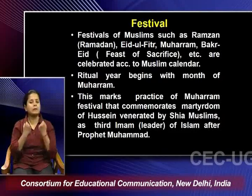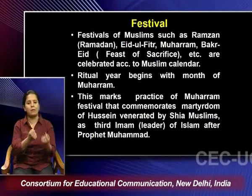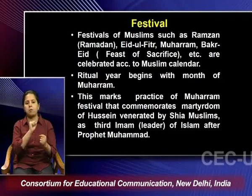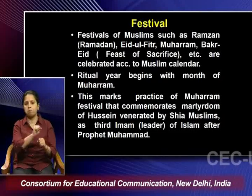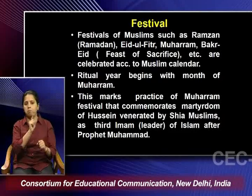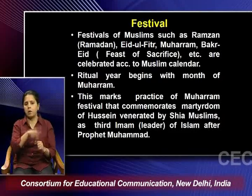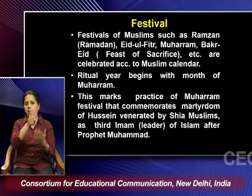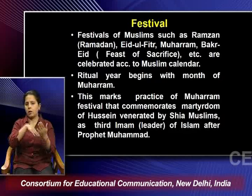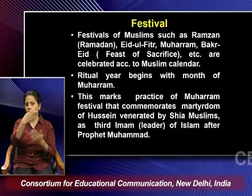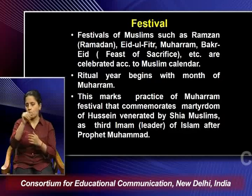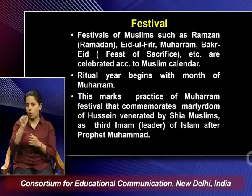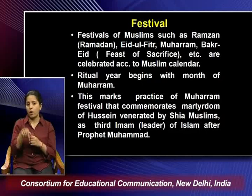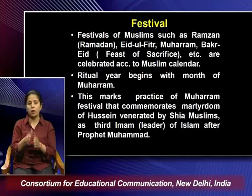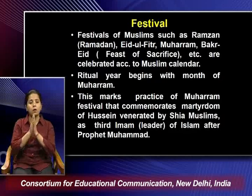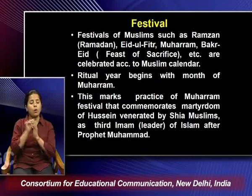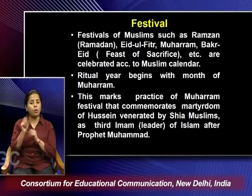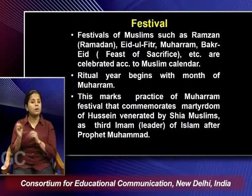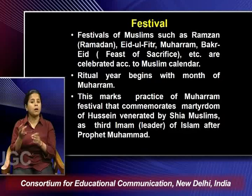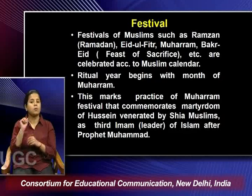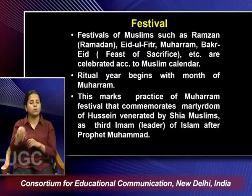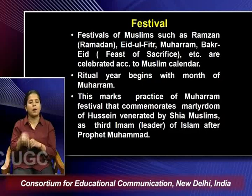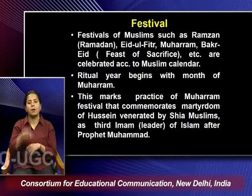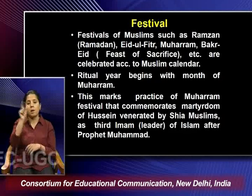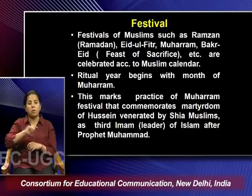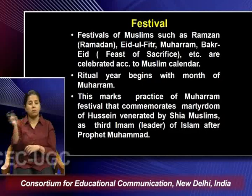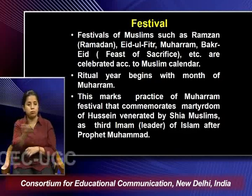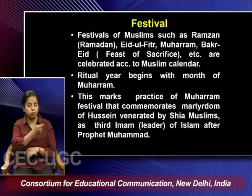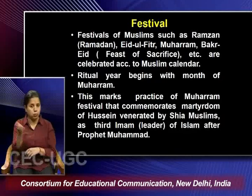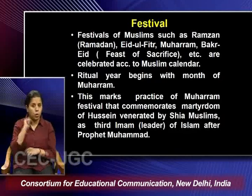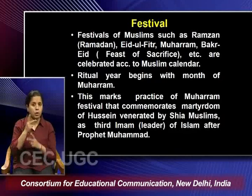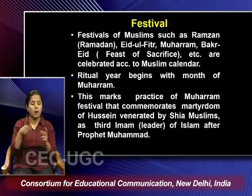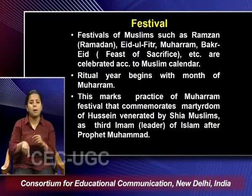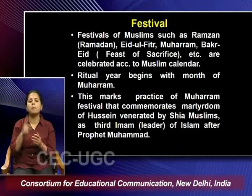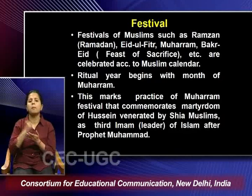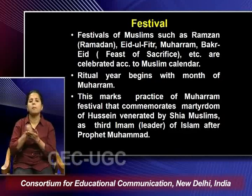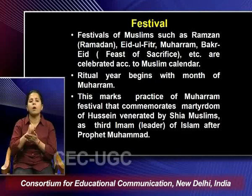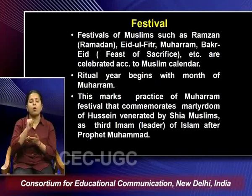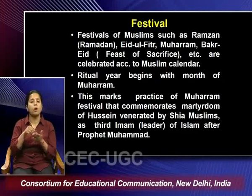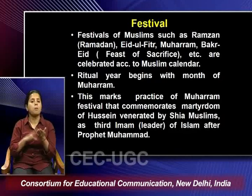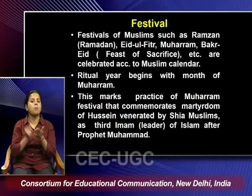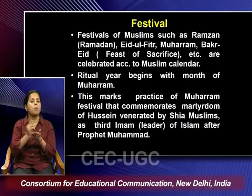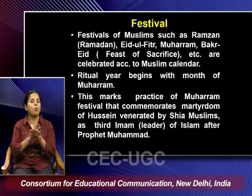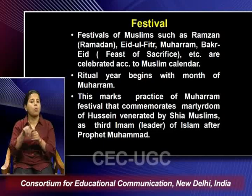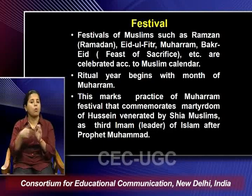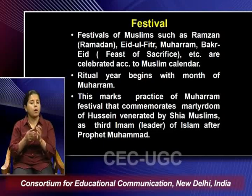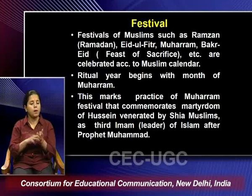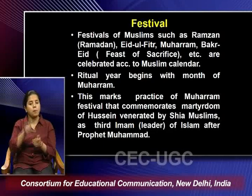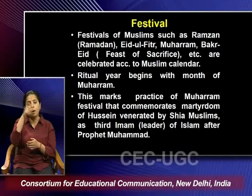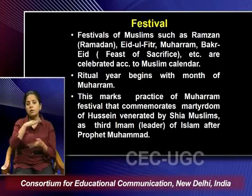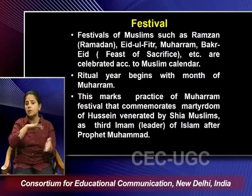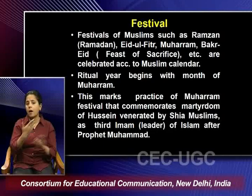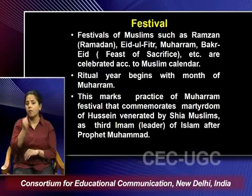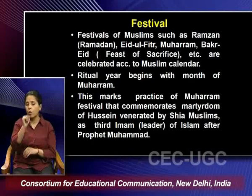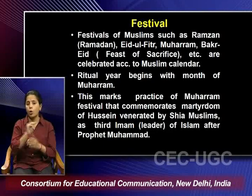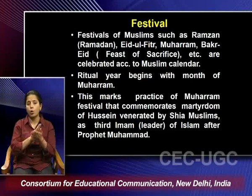And the ritual year begins with the month of Muharram. And this marks the practice of Muharram festival that commemorates martyrdom of